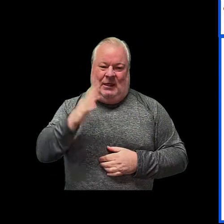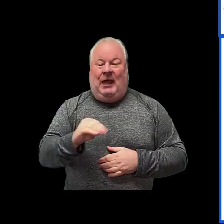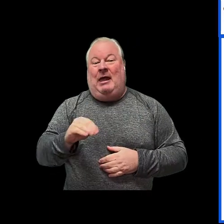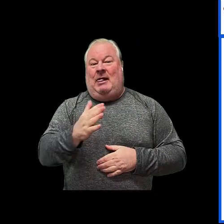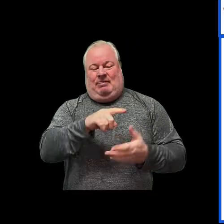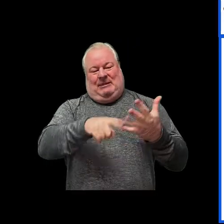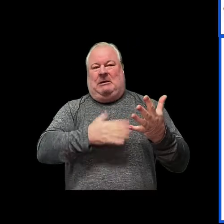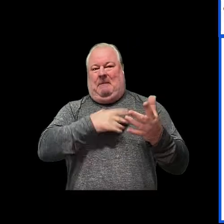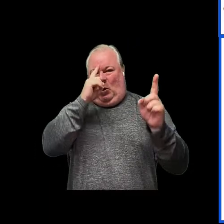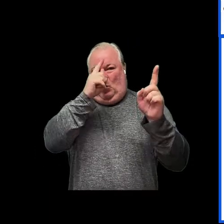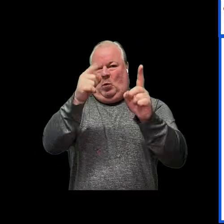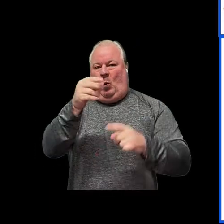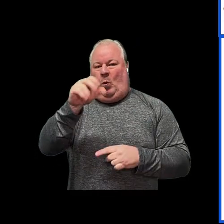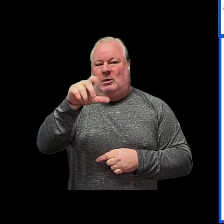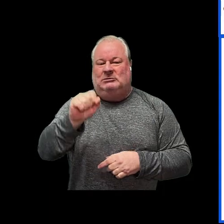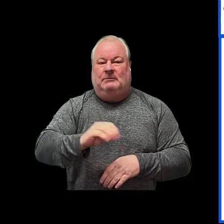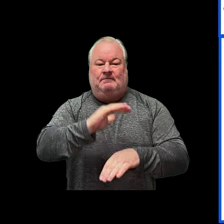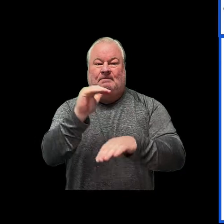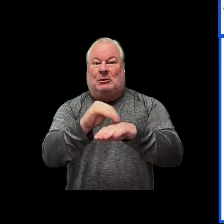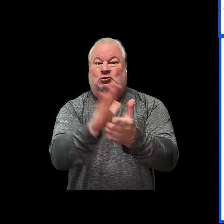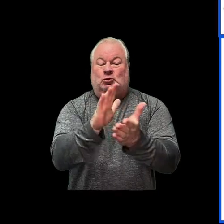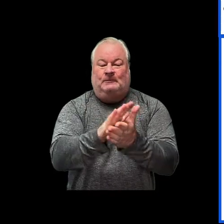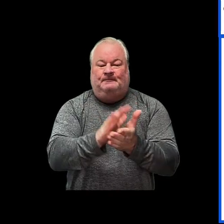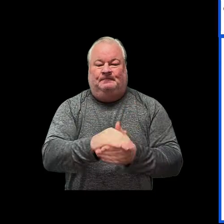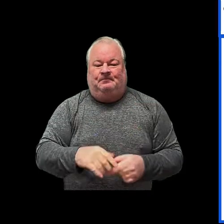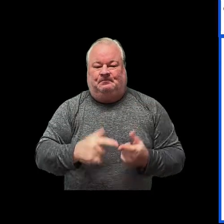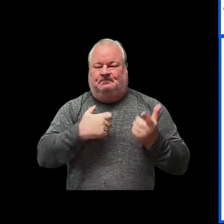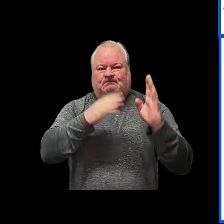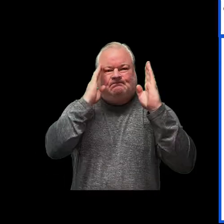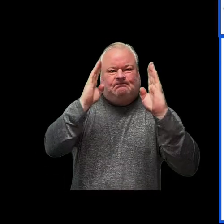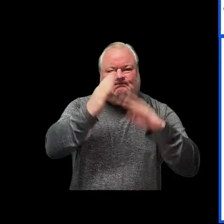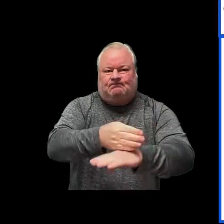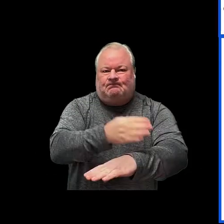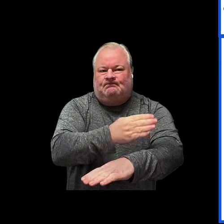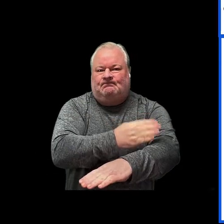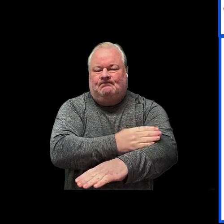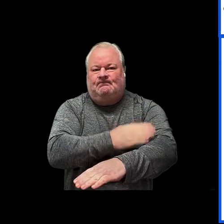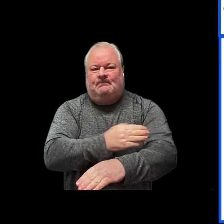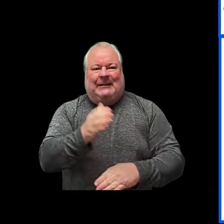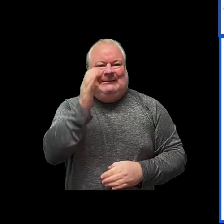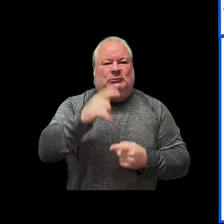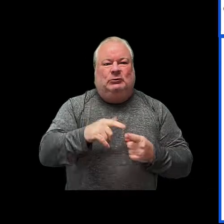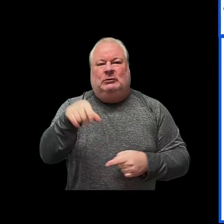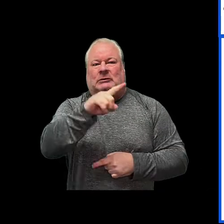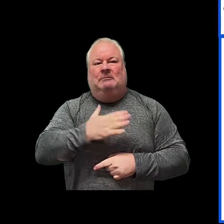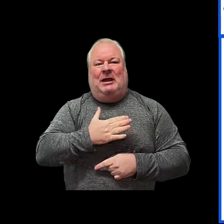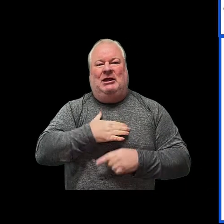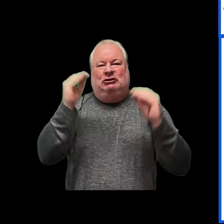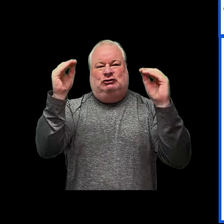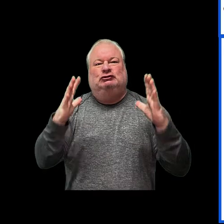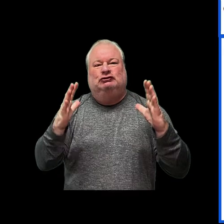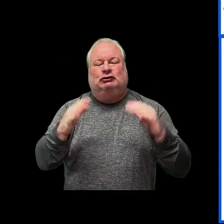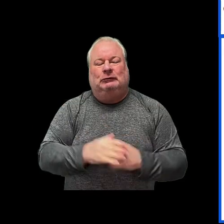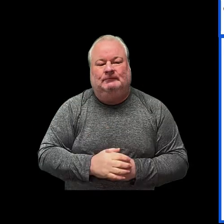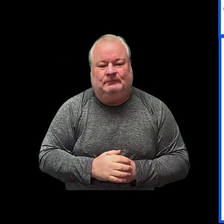are my goals at school to listen better by paying attention to my